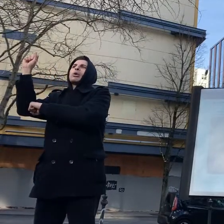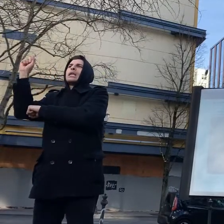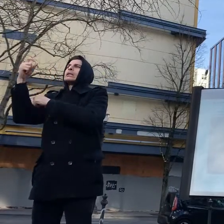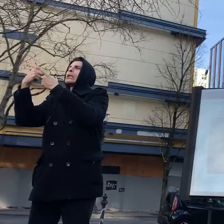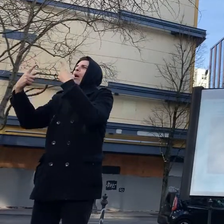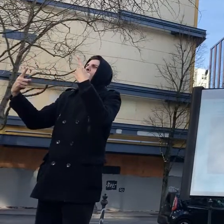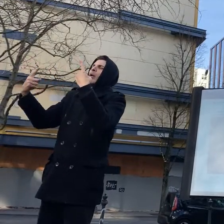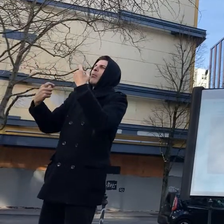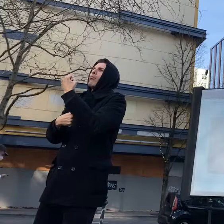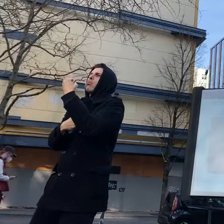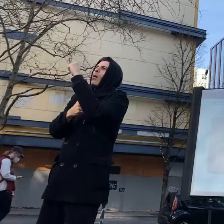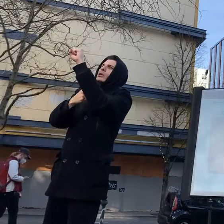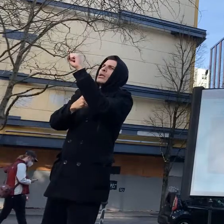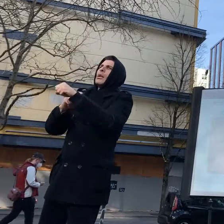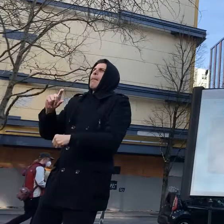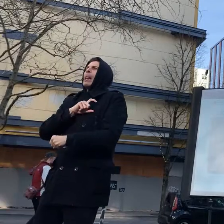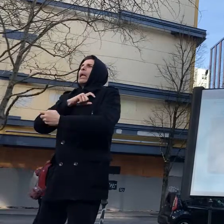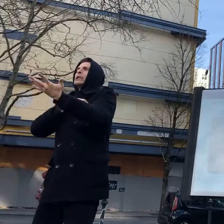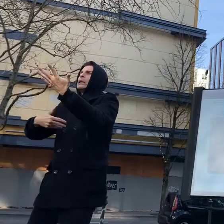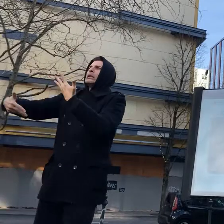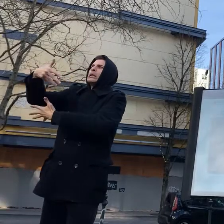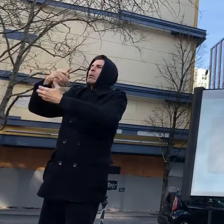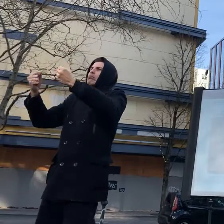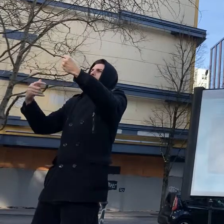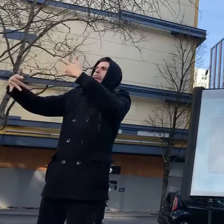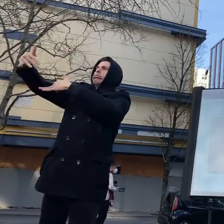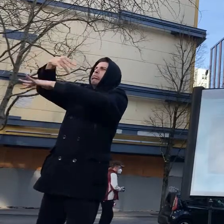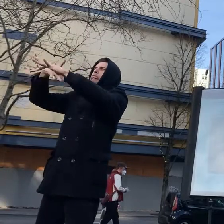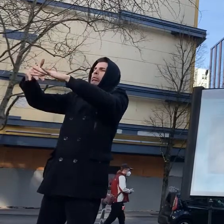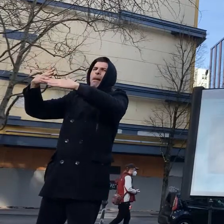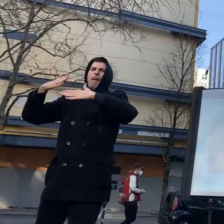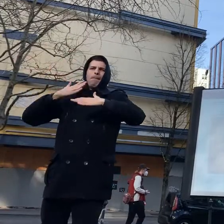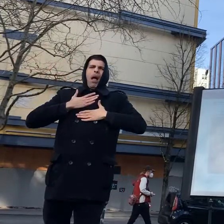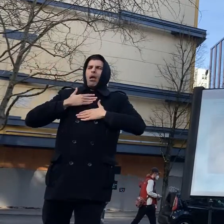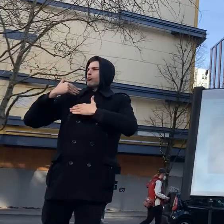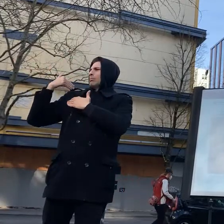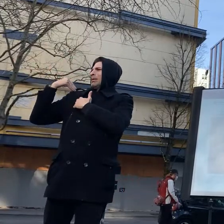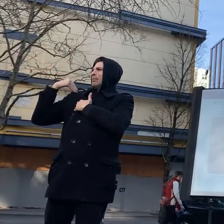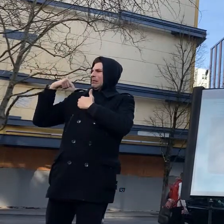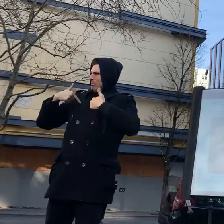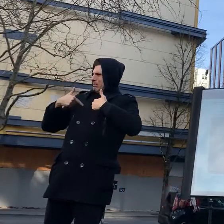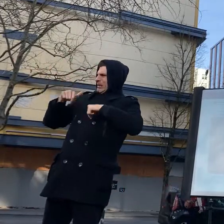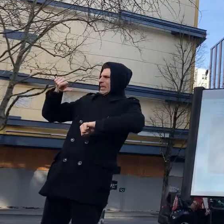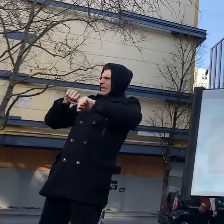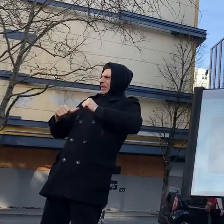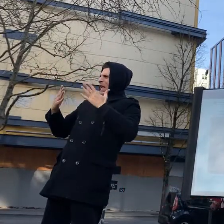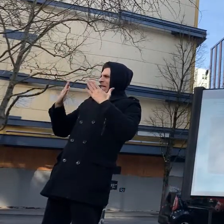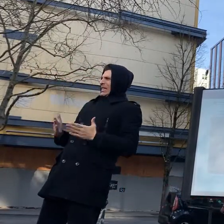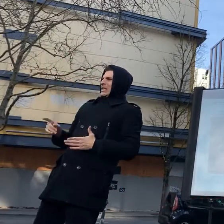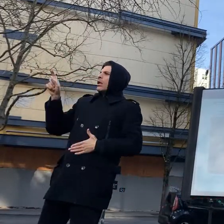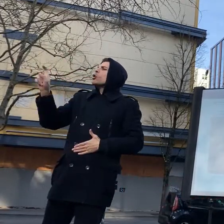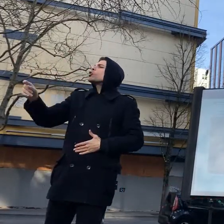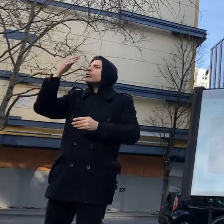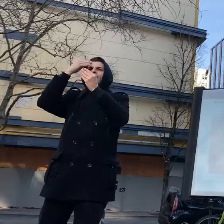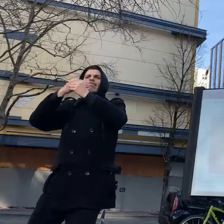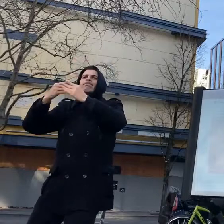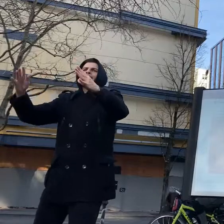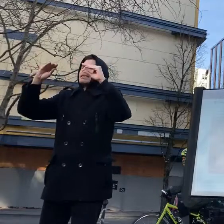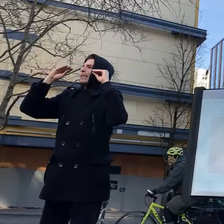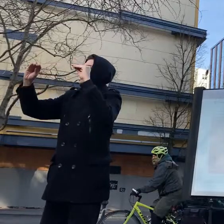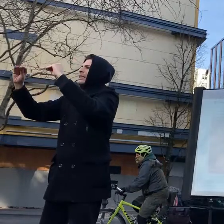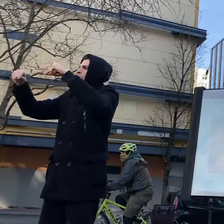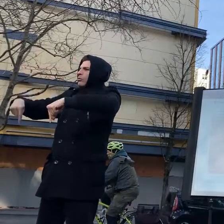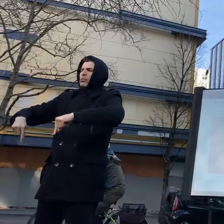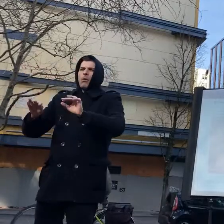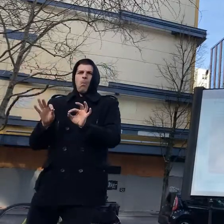to july 16th 2020 at the height of the summer's protest in support of black lives and racial justice and against